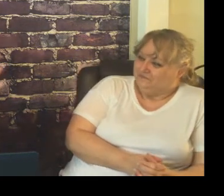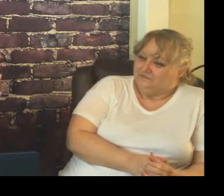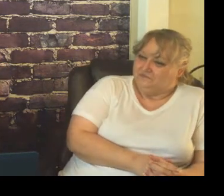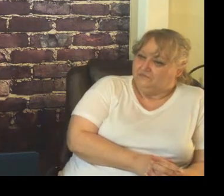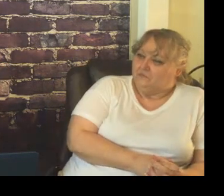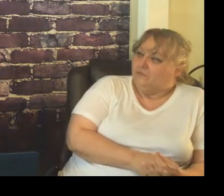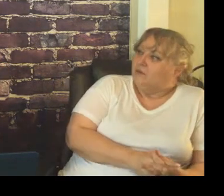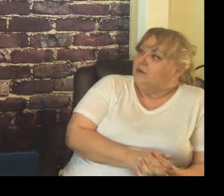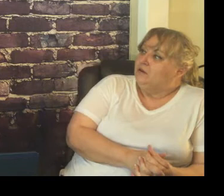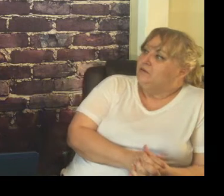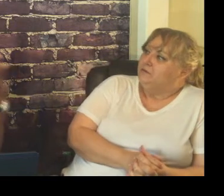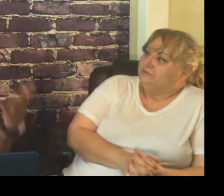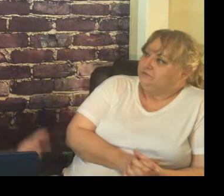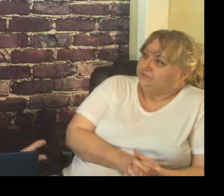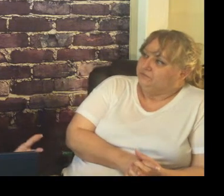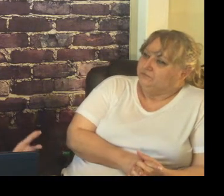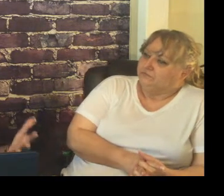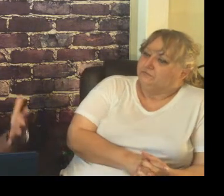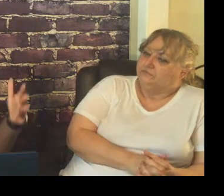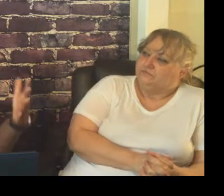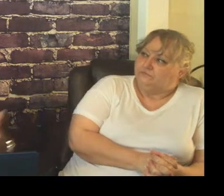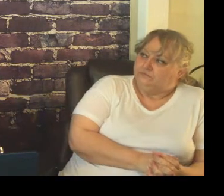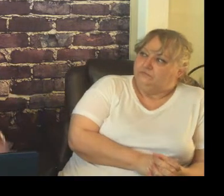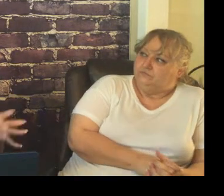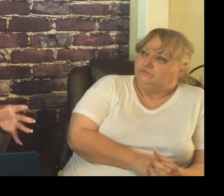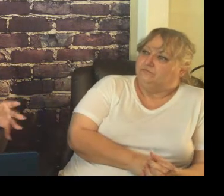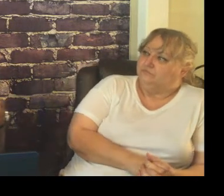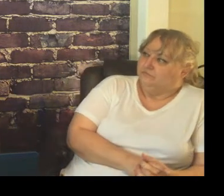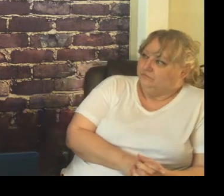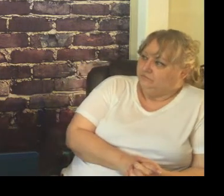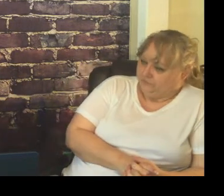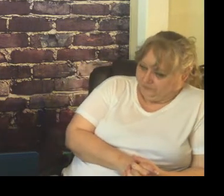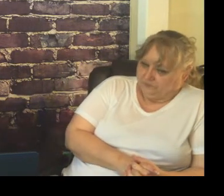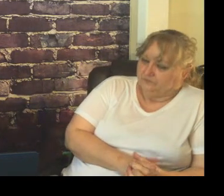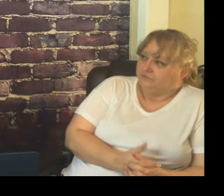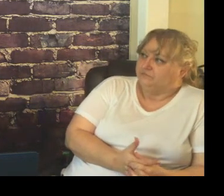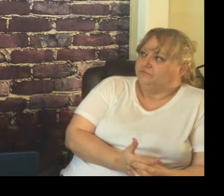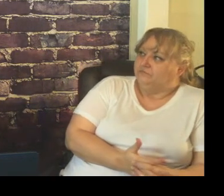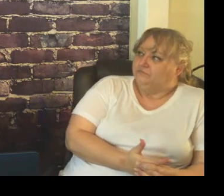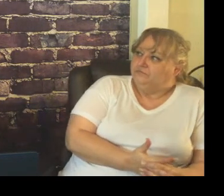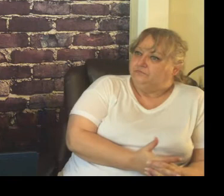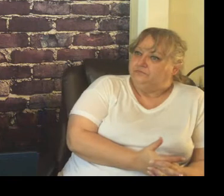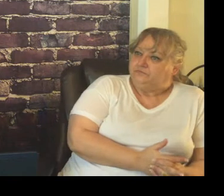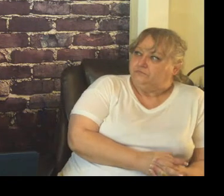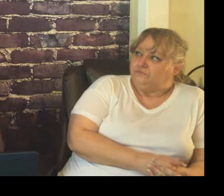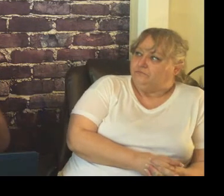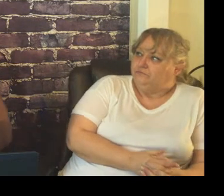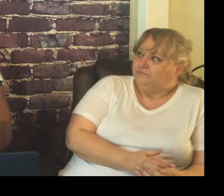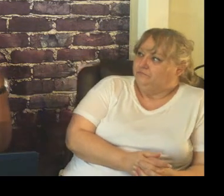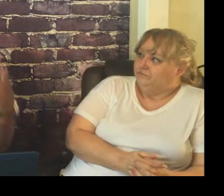but all these kind of things I did to help build rapport with students doing